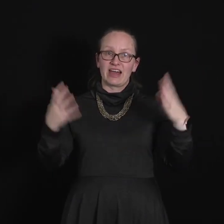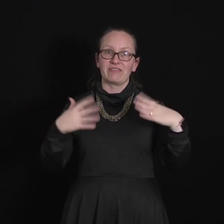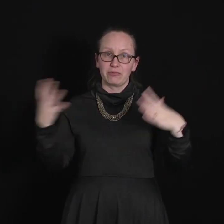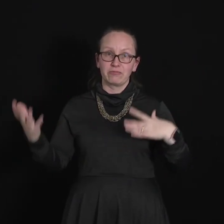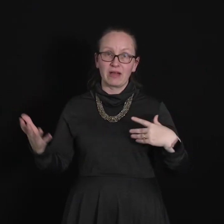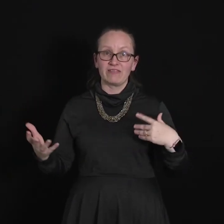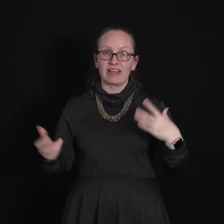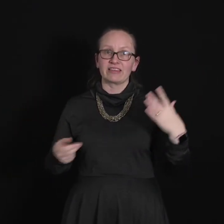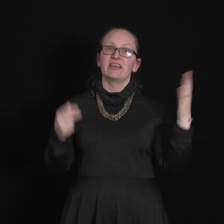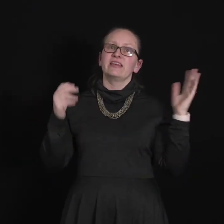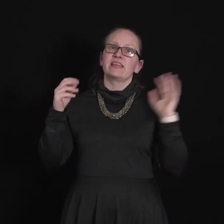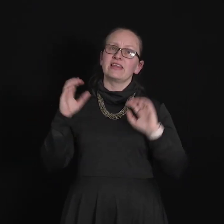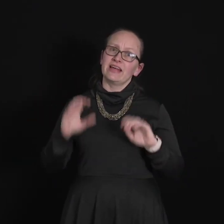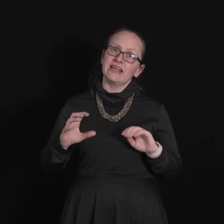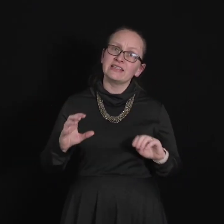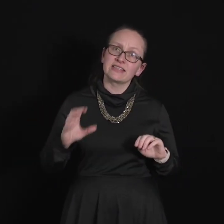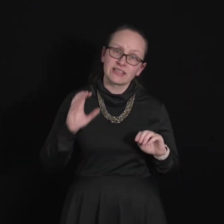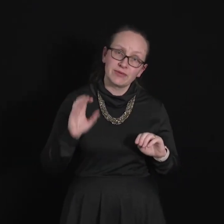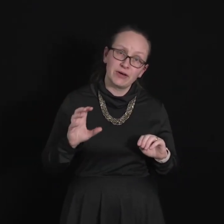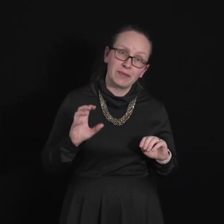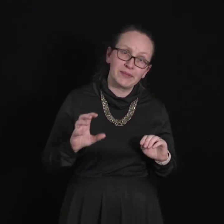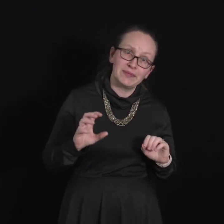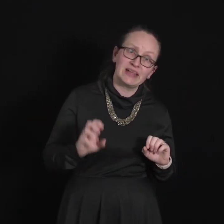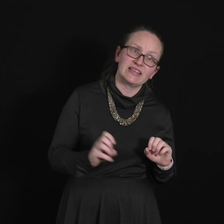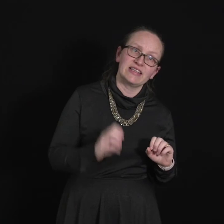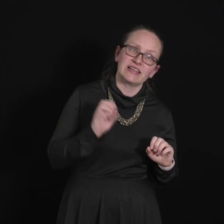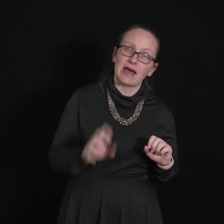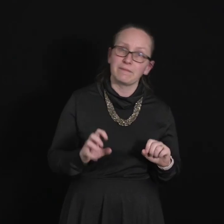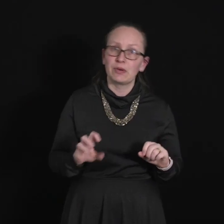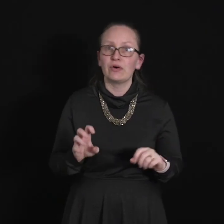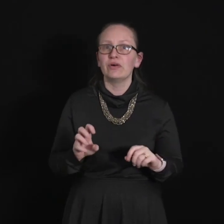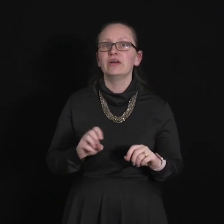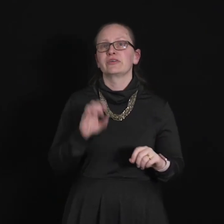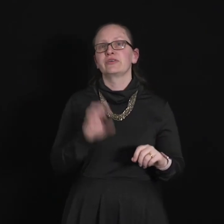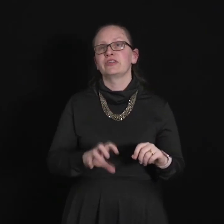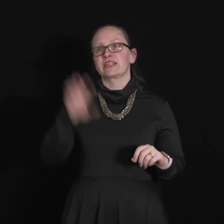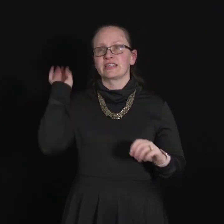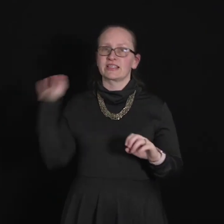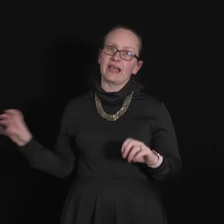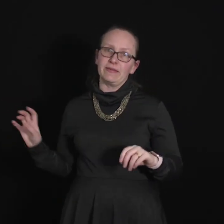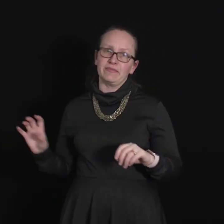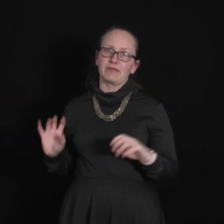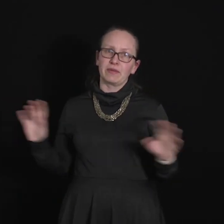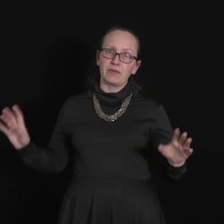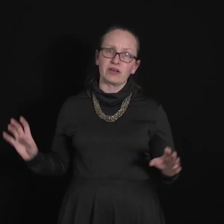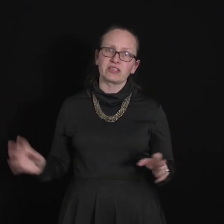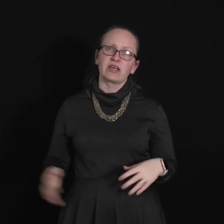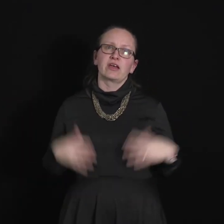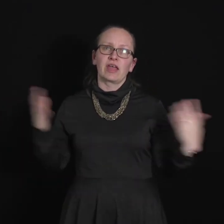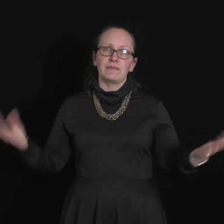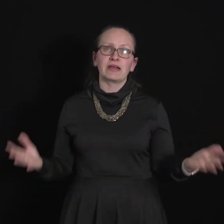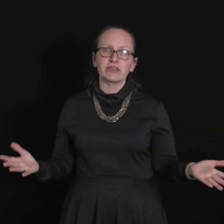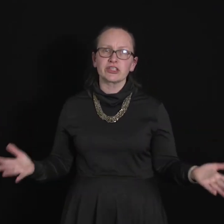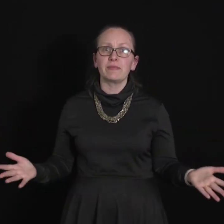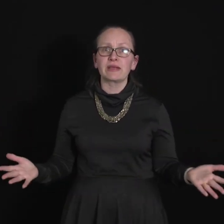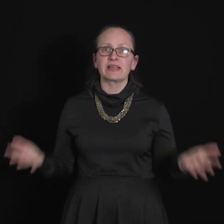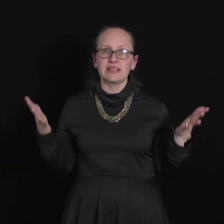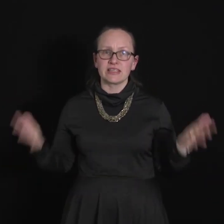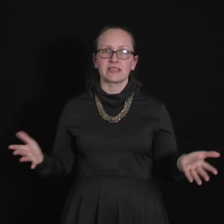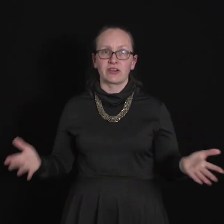have a wavelength then there is a small probability that that ball could just escape from the box. Okay macroscopically this isn't